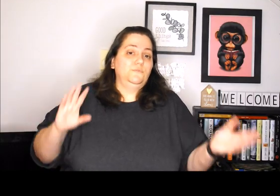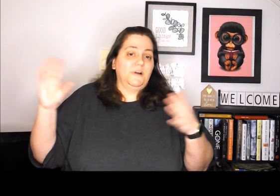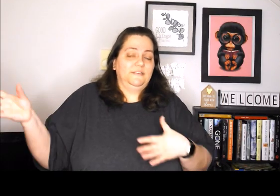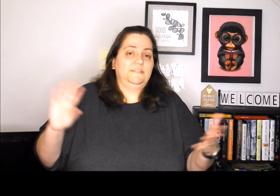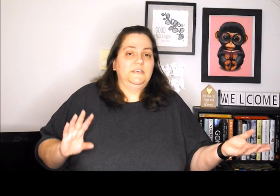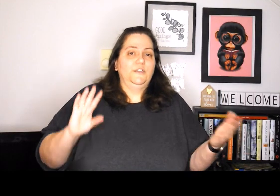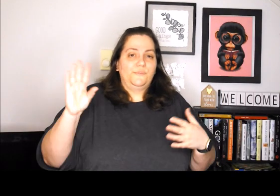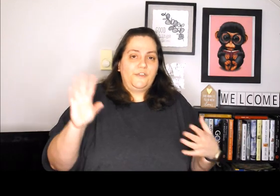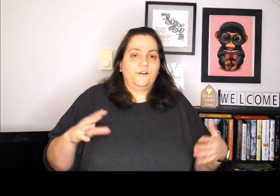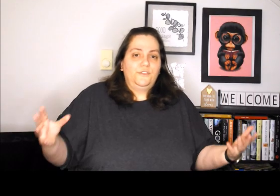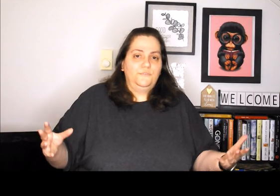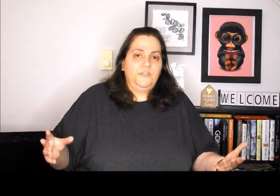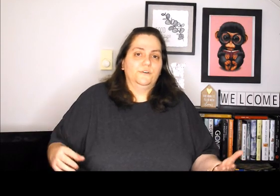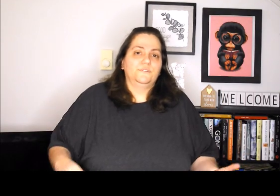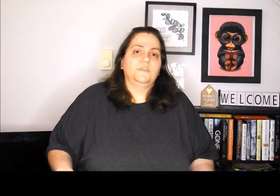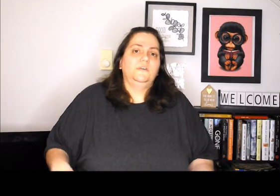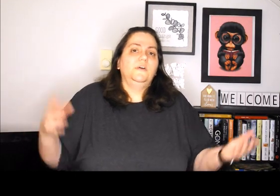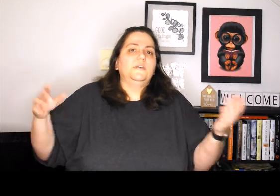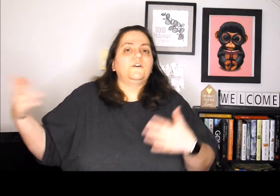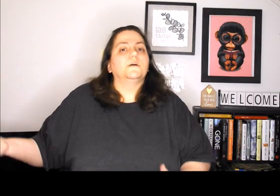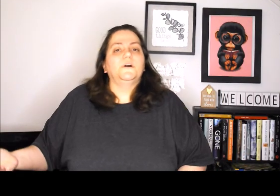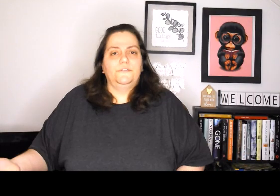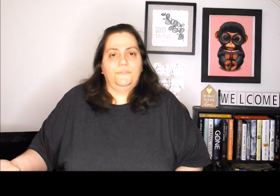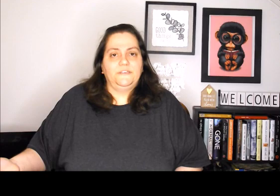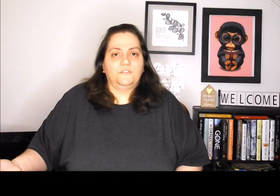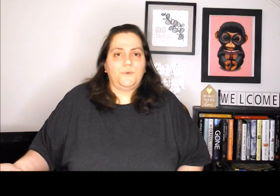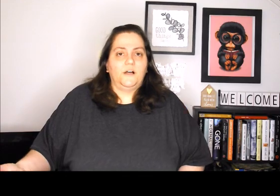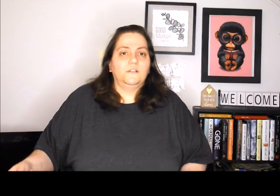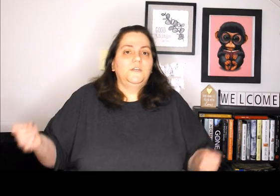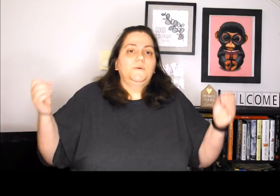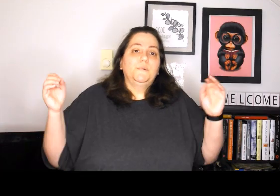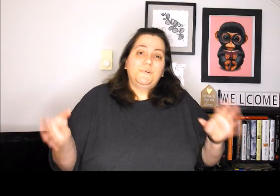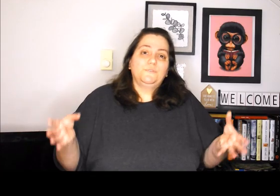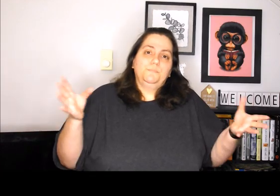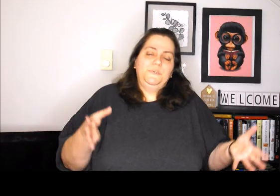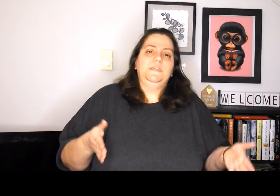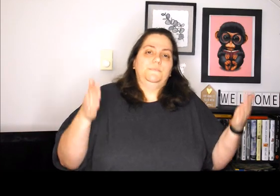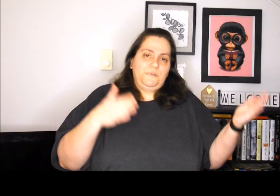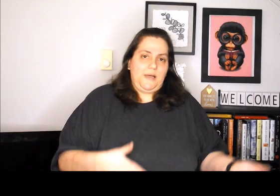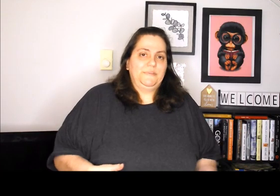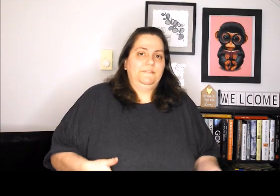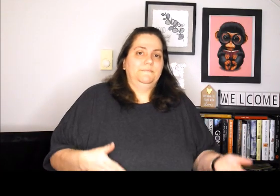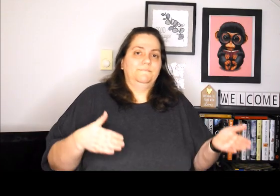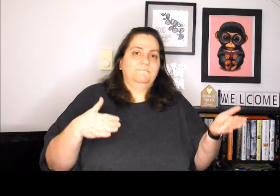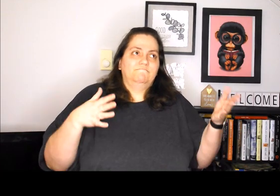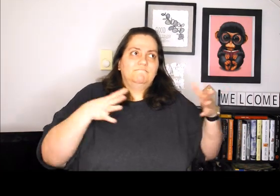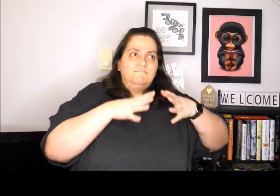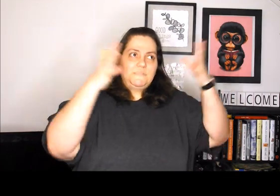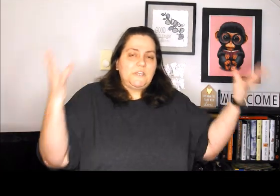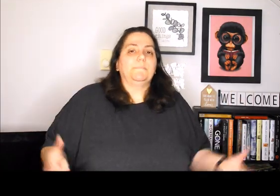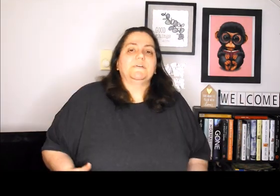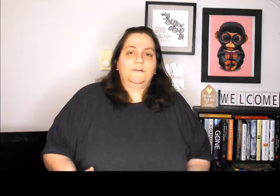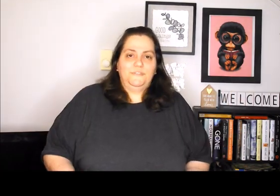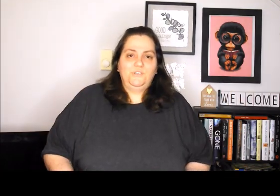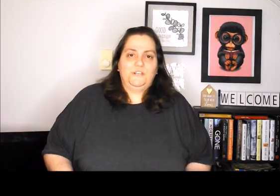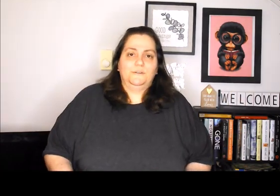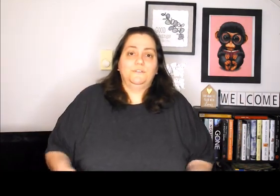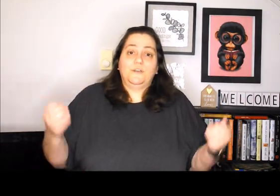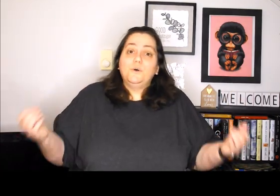You might see here and there other videos that talk about other things as well, but books will be the predominant topic of this channel. So I hope